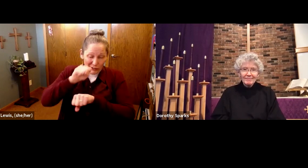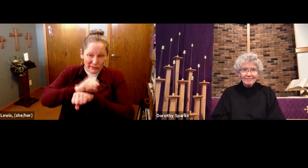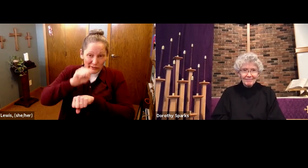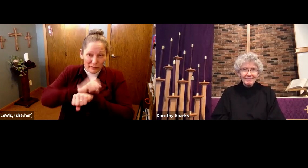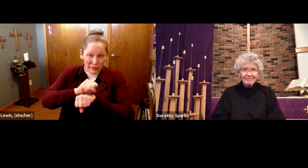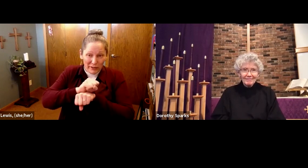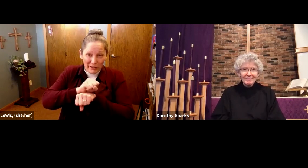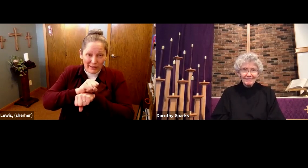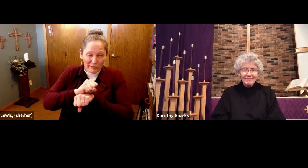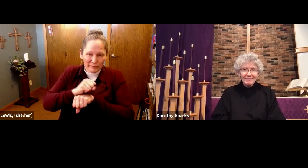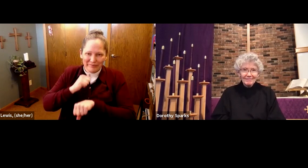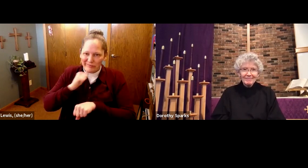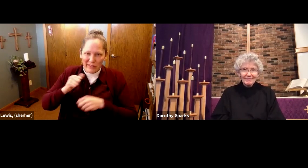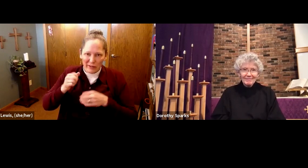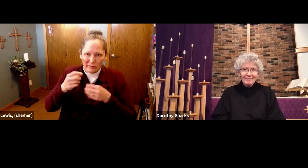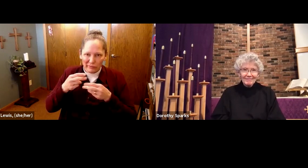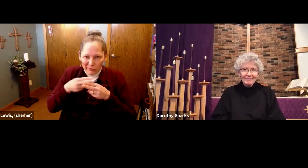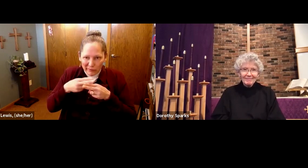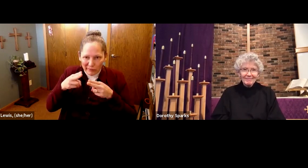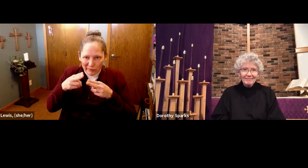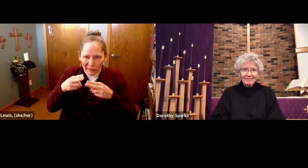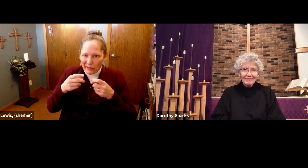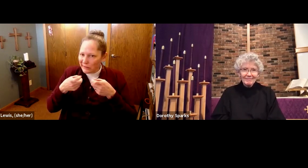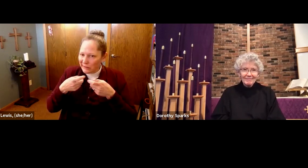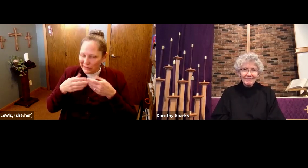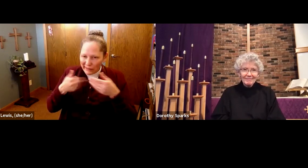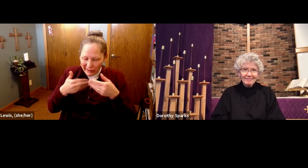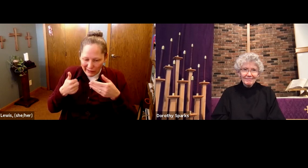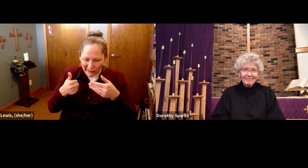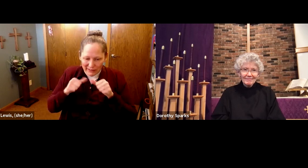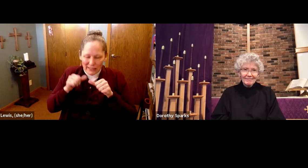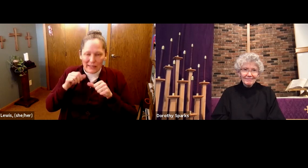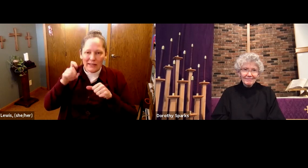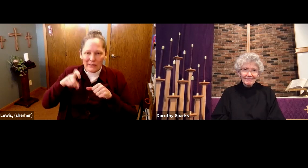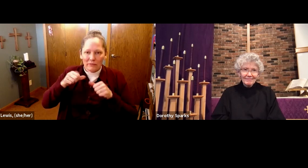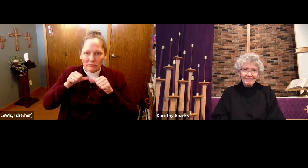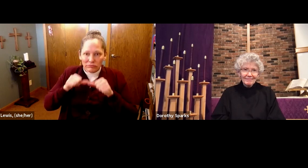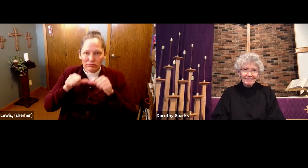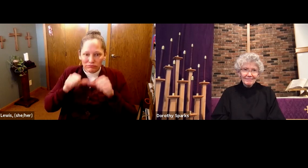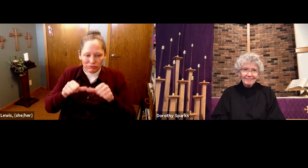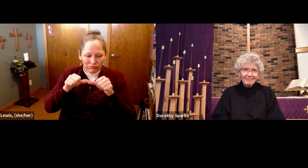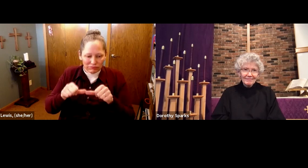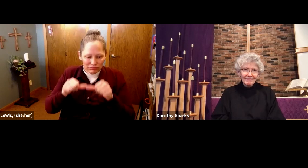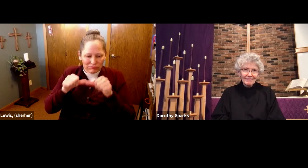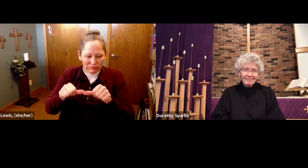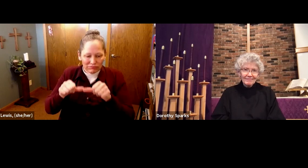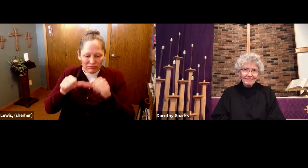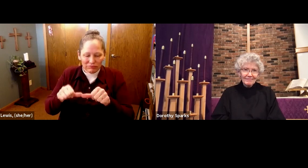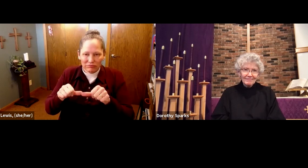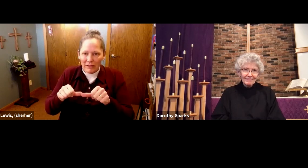Breaking chains that hold us is hard work. We need to keep at it for a long time.